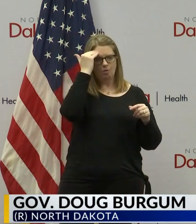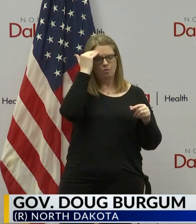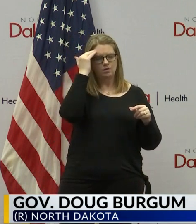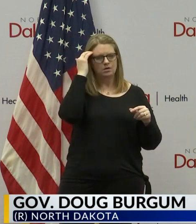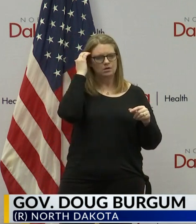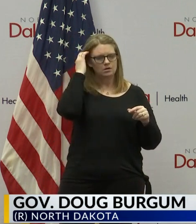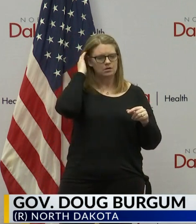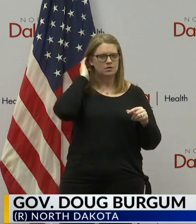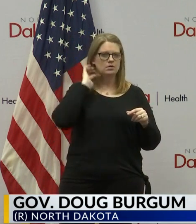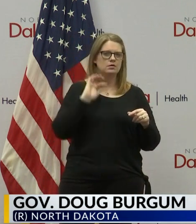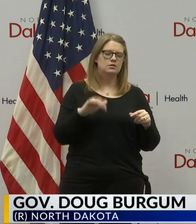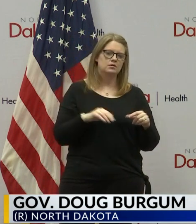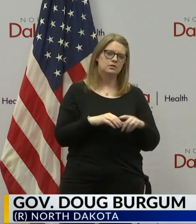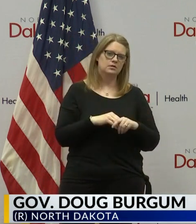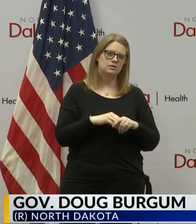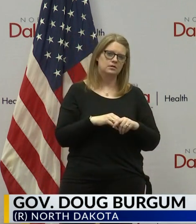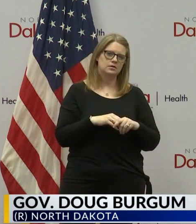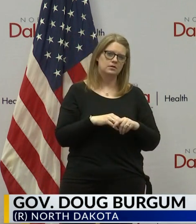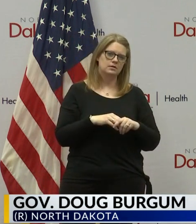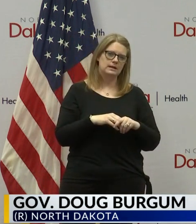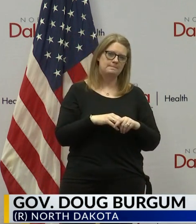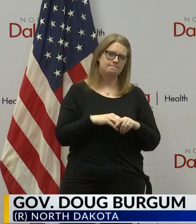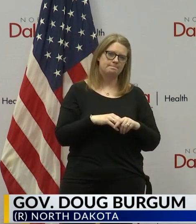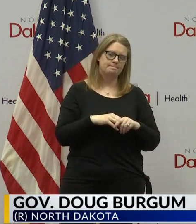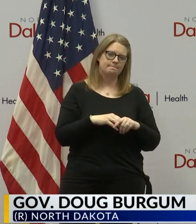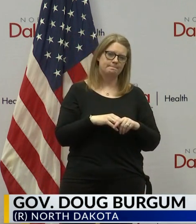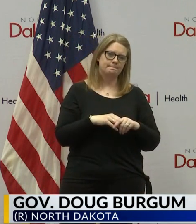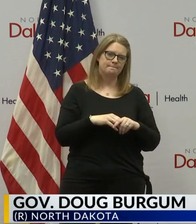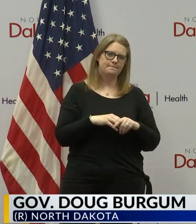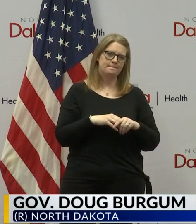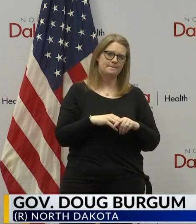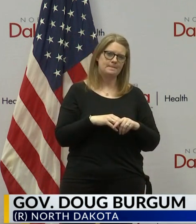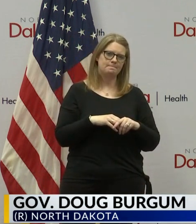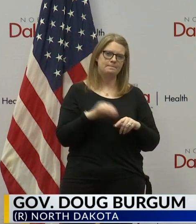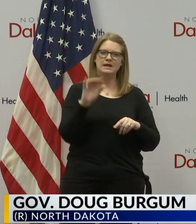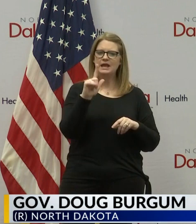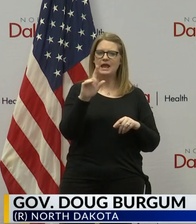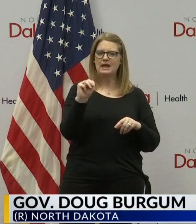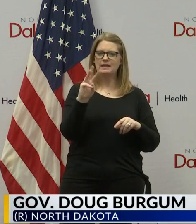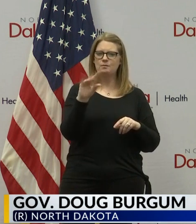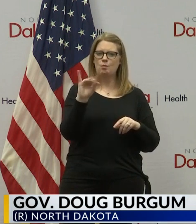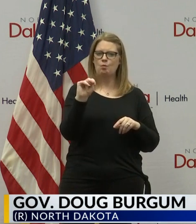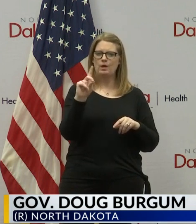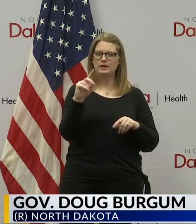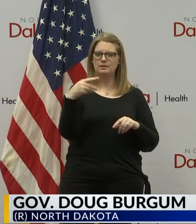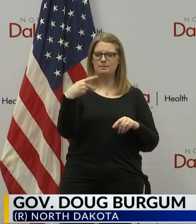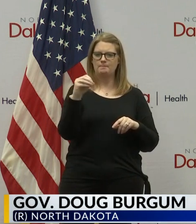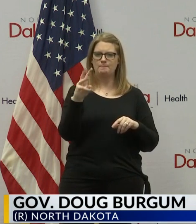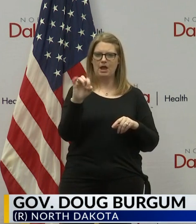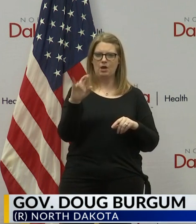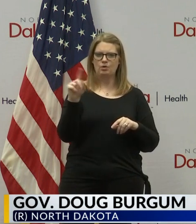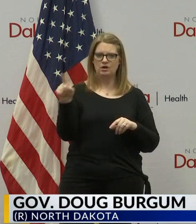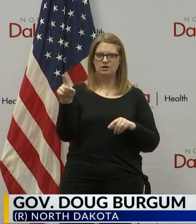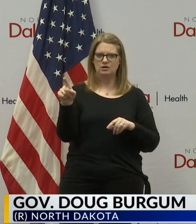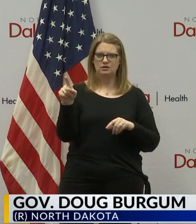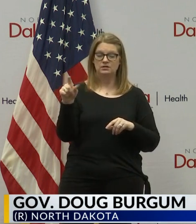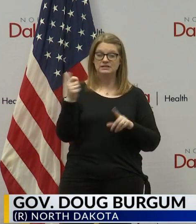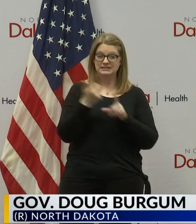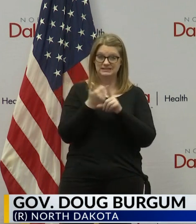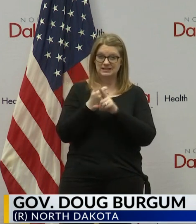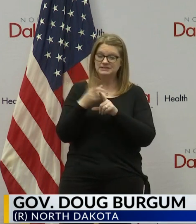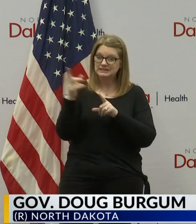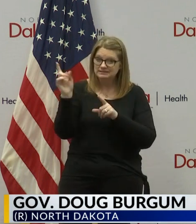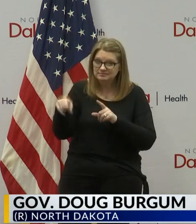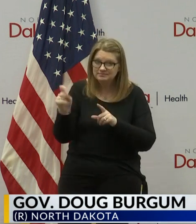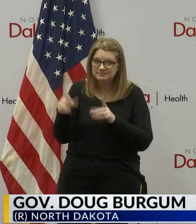for those that maybe haven't made the connection, but Allen Wynn Power plant is considered a critical manufacturing